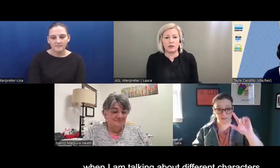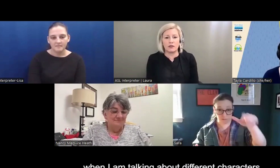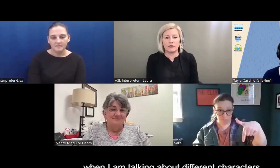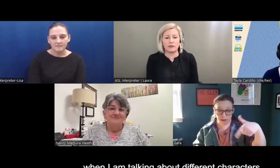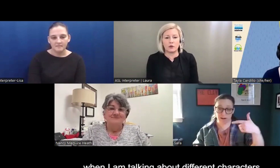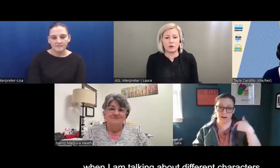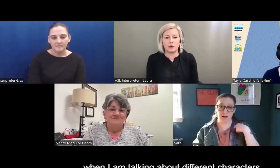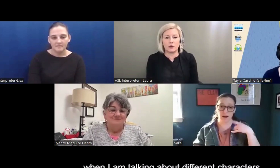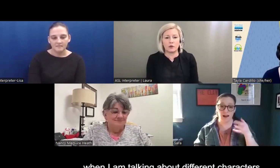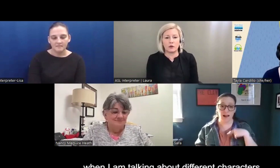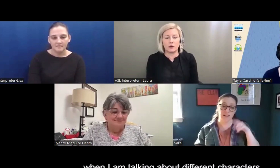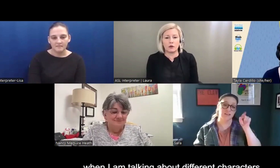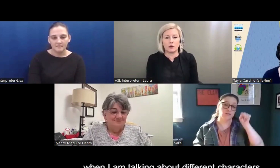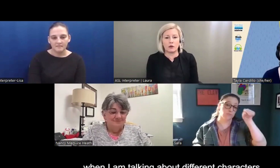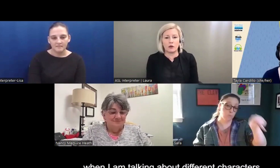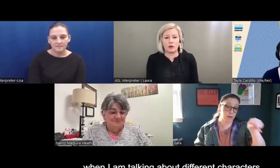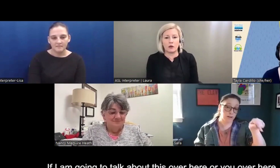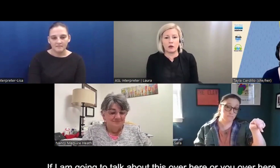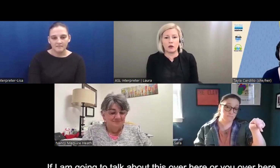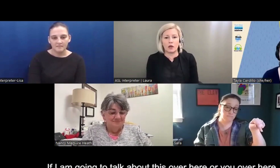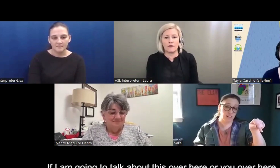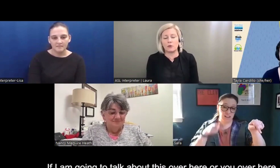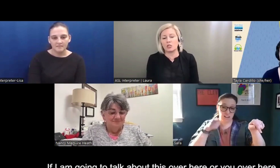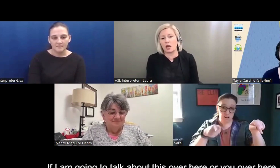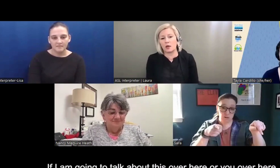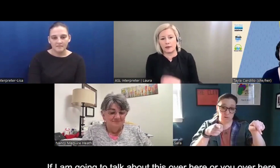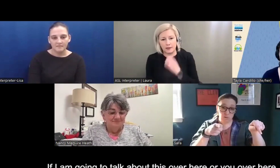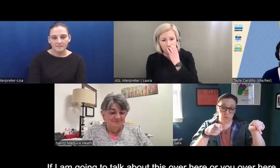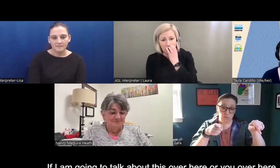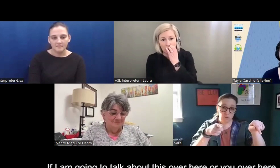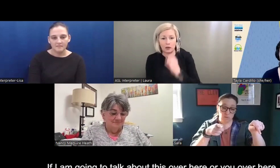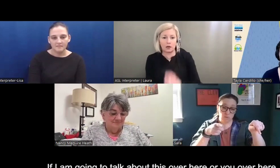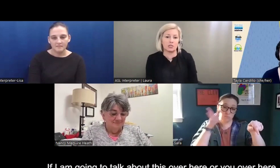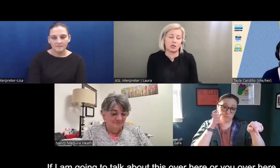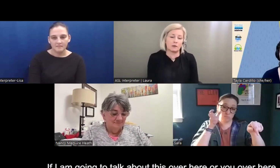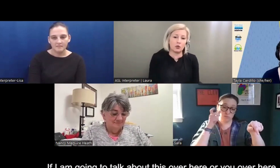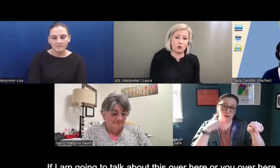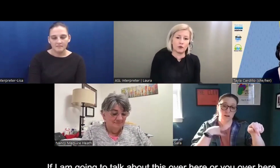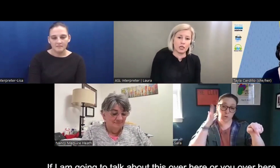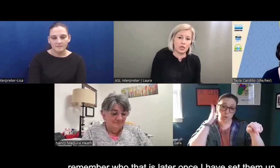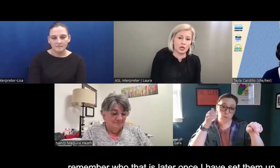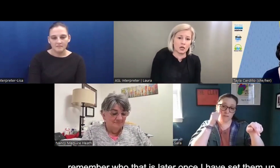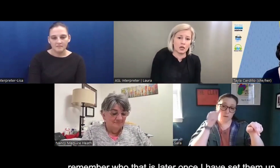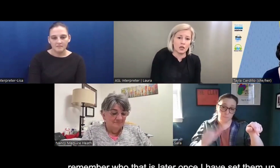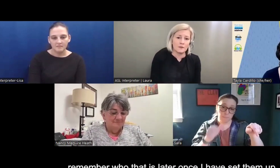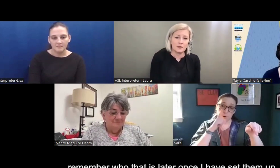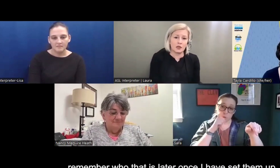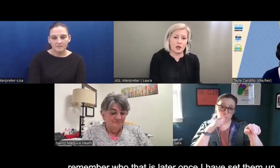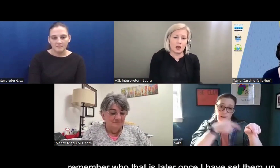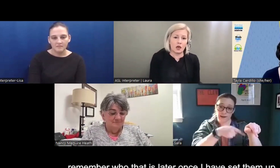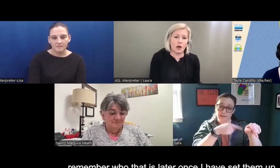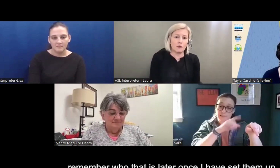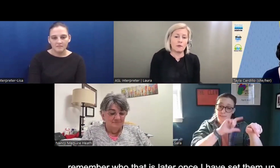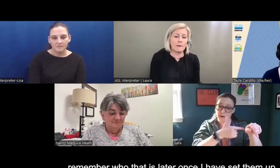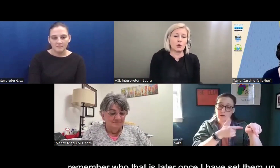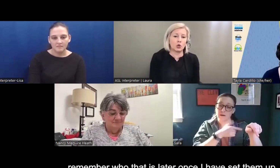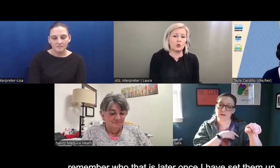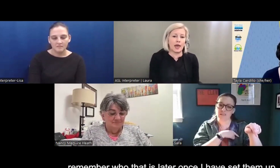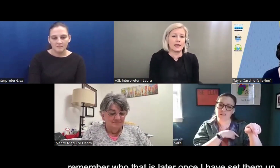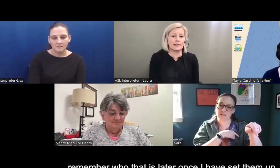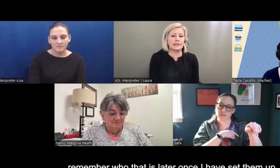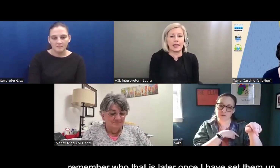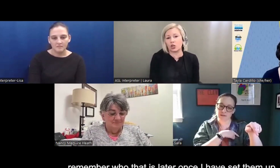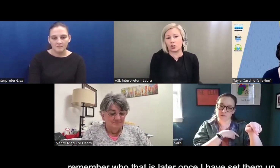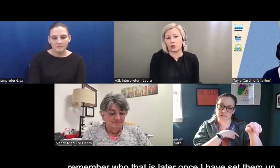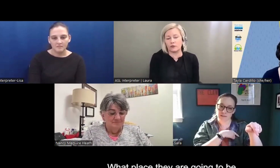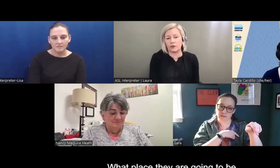So if, if I'm going to talk about this over here, and I'm going to talk about you over here, um, I'll remember who